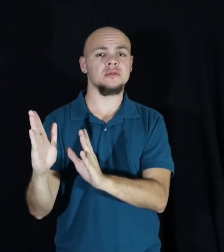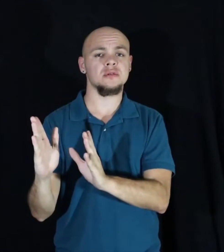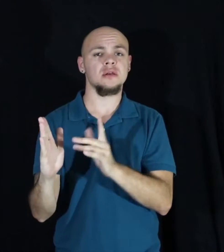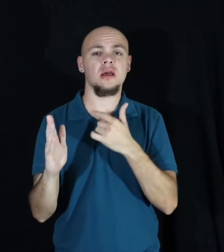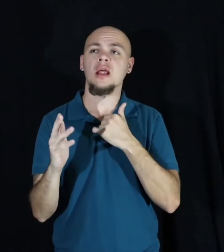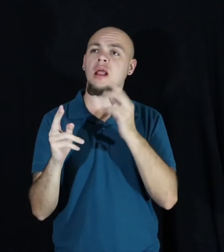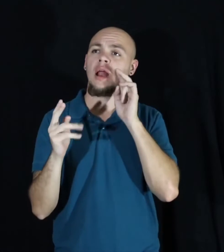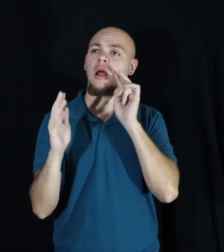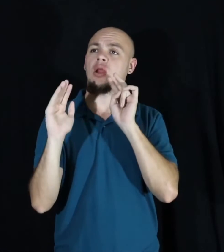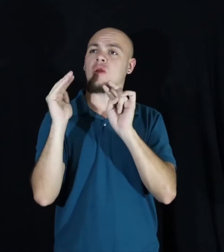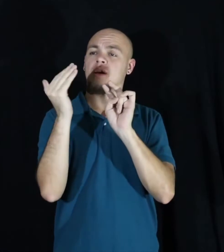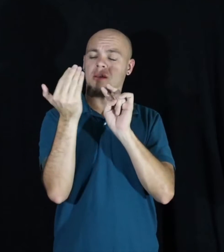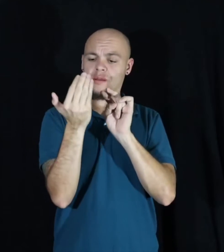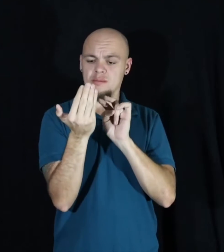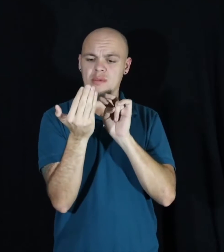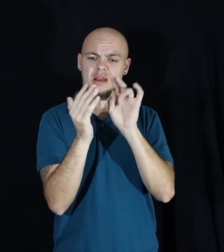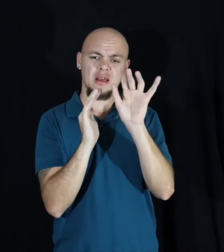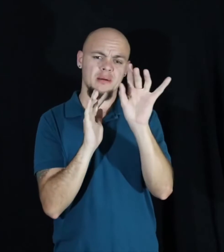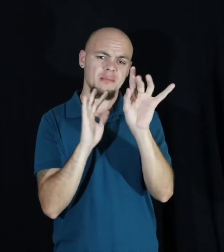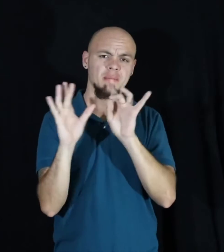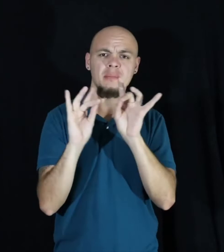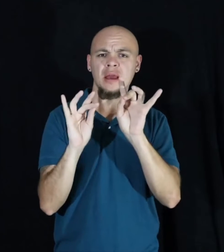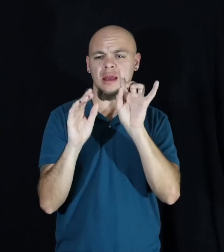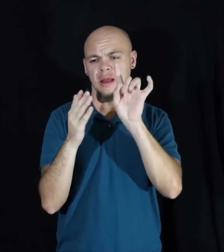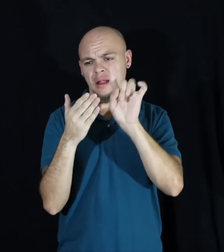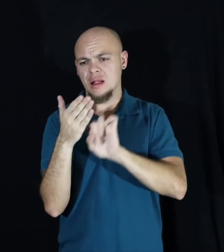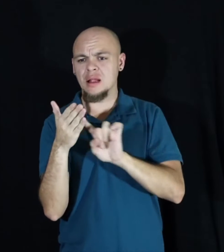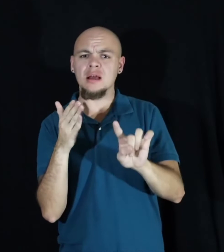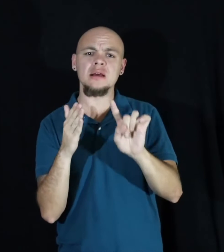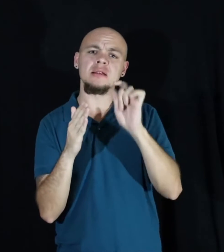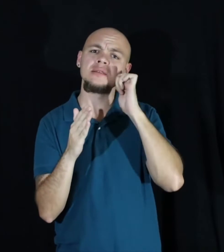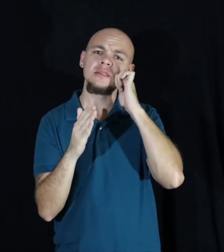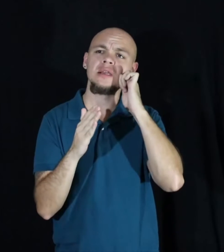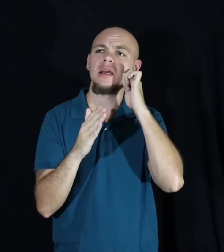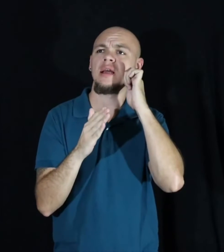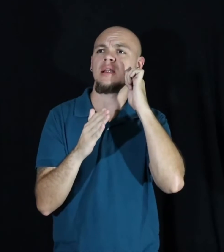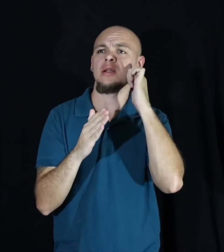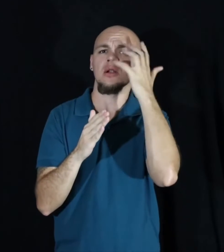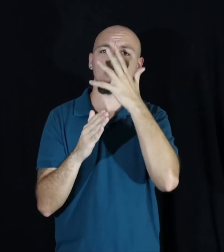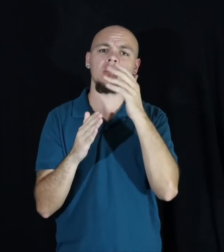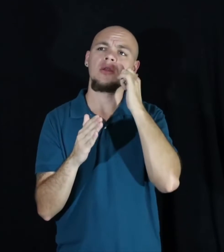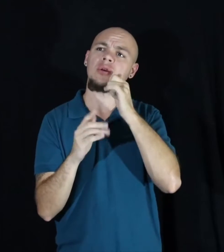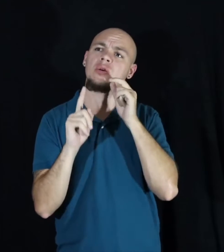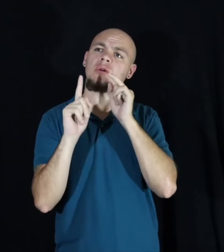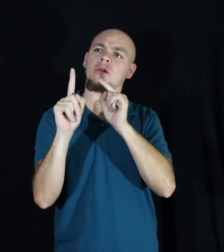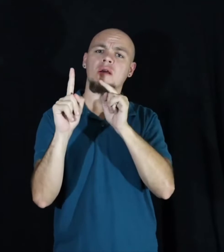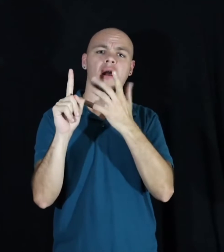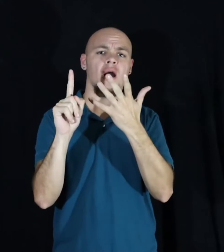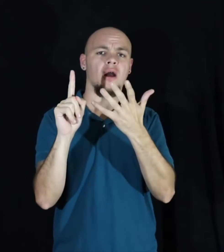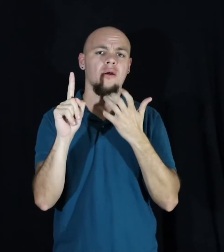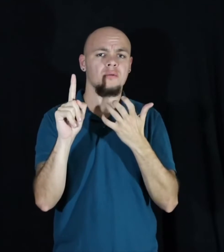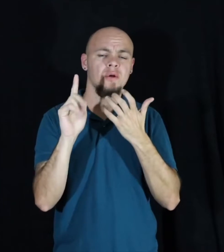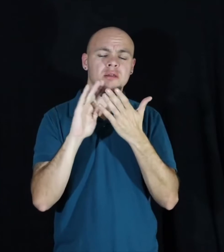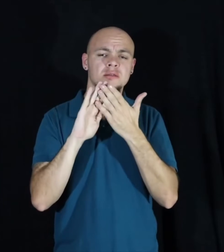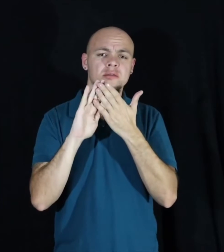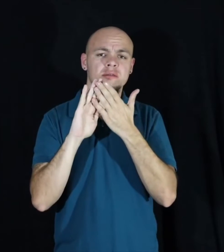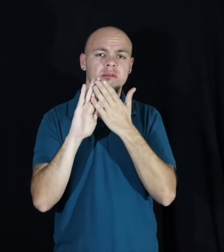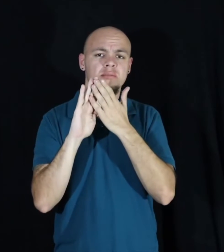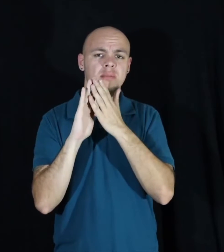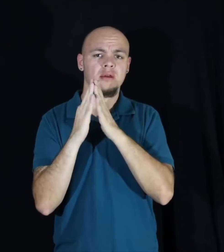look in the mirror and pick at skin to look more like the girl that I want to be.